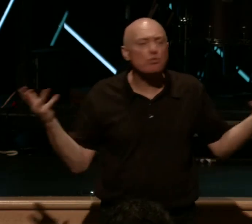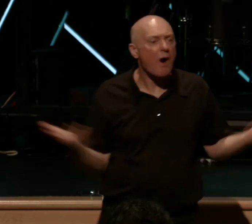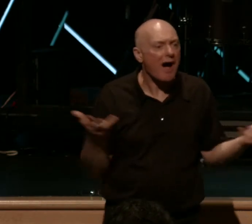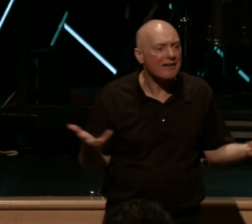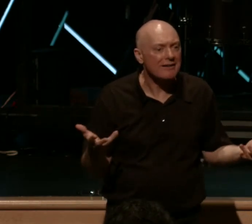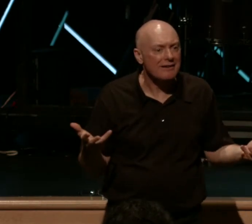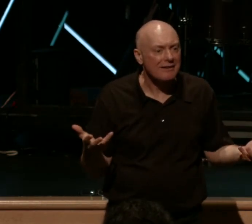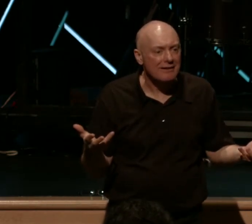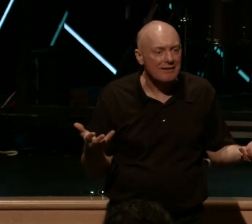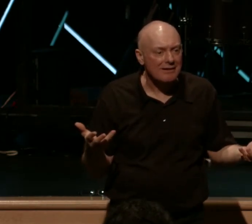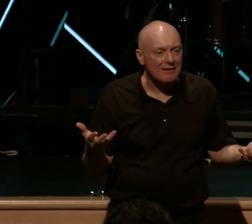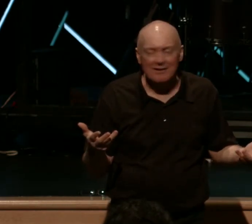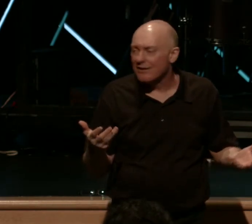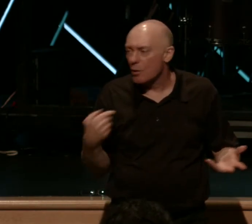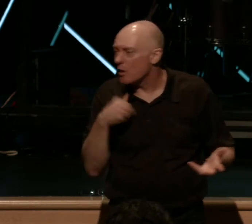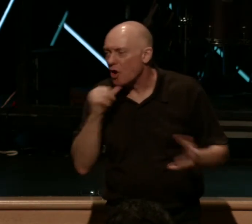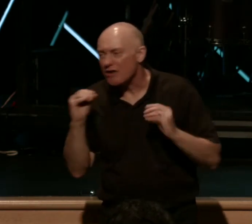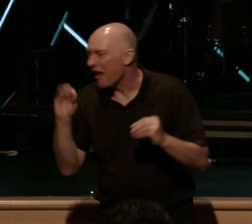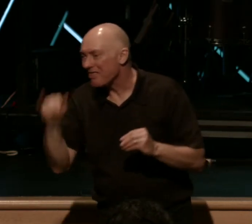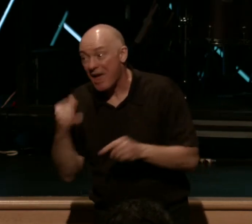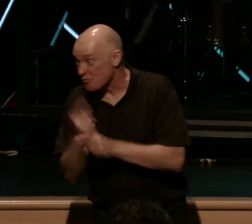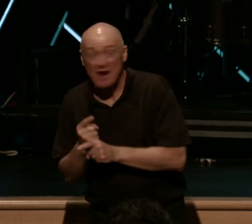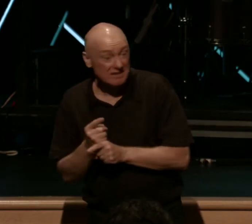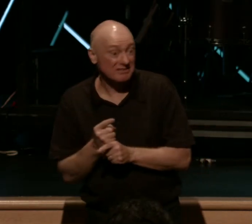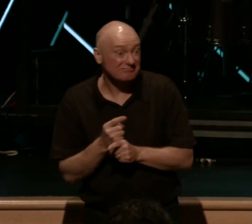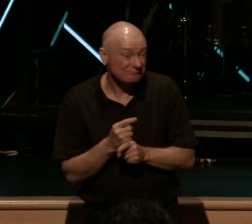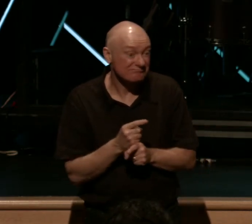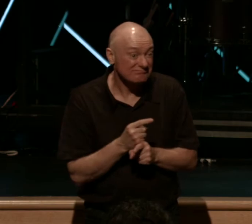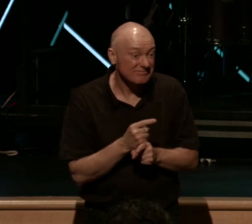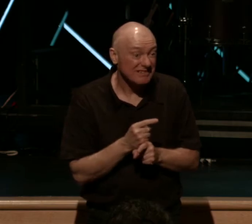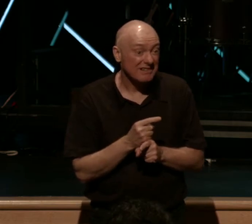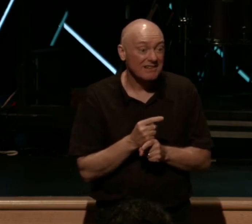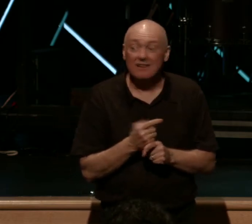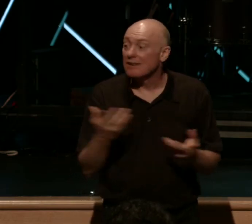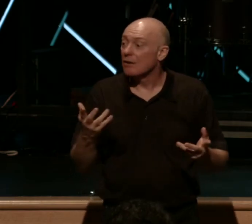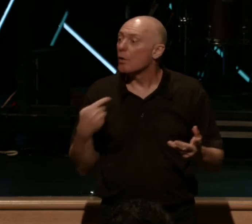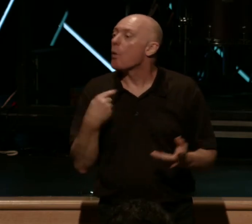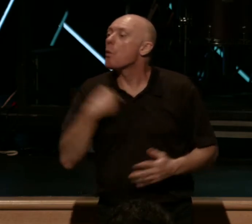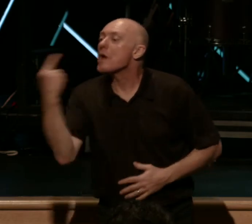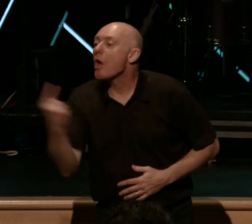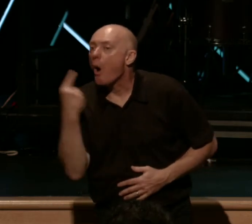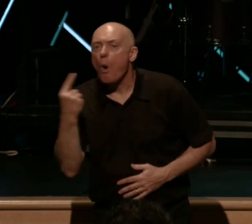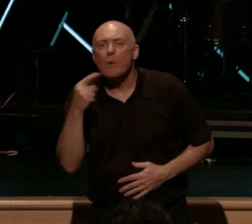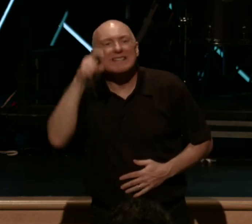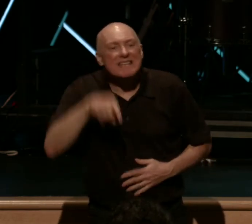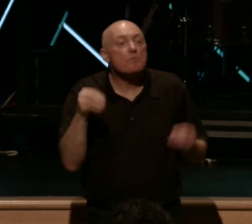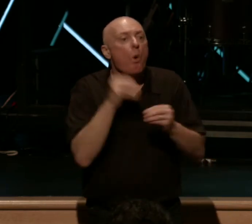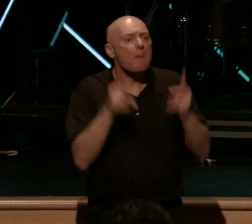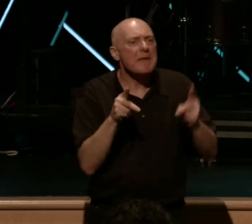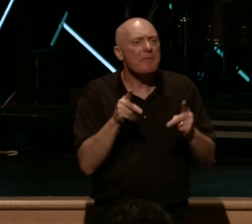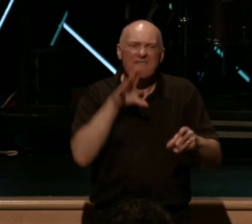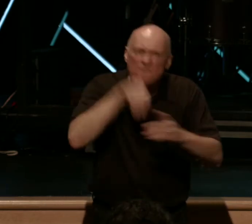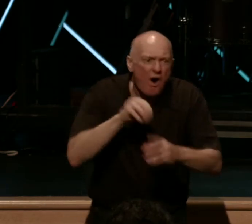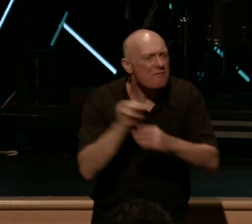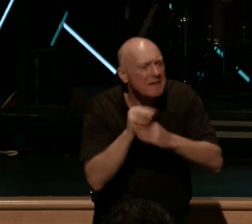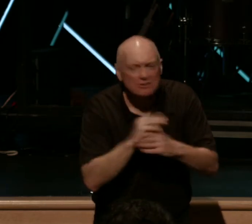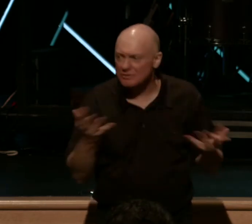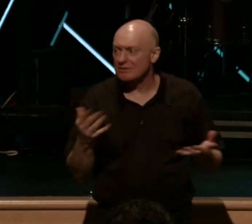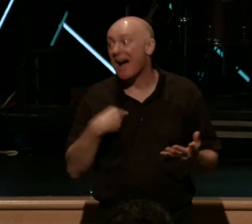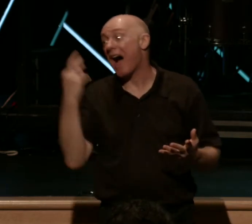that that's not the way we've been taught all our life, right? And the challenge for pastors is that we always need more people to engage in ministry. I realized years